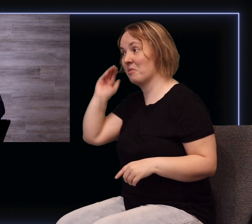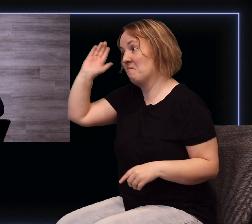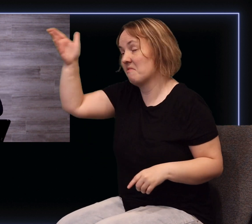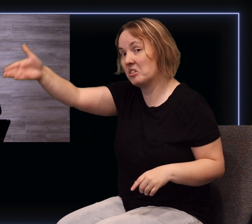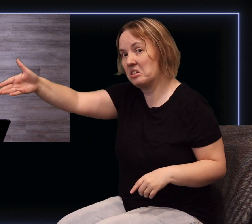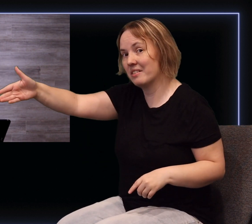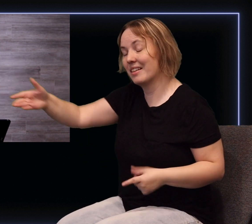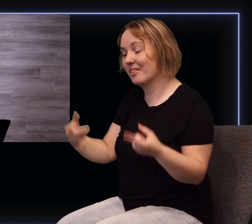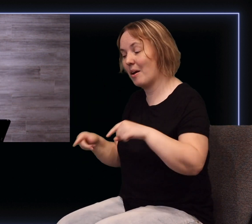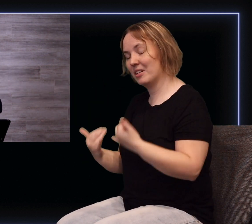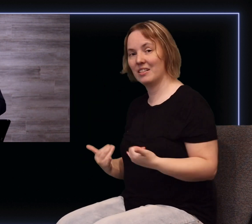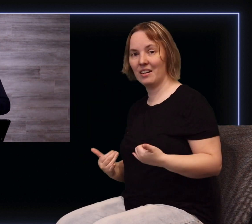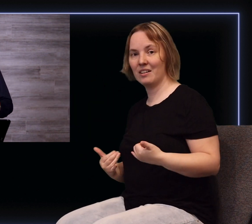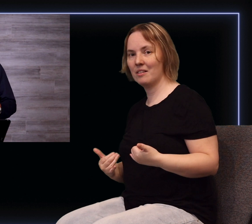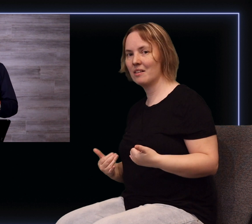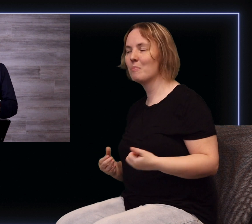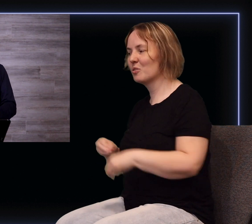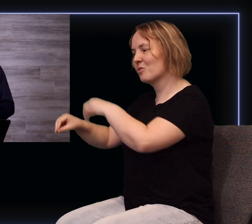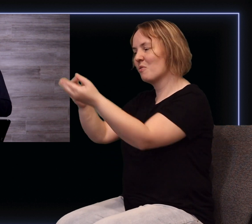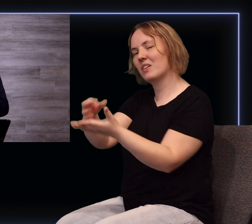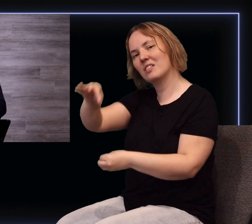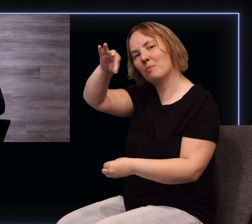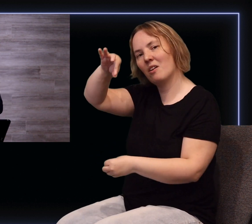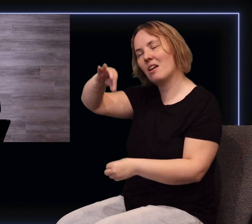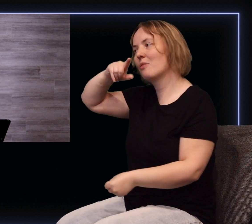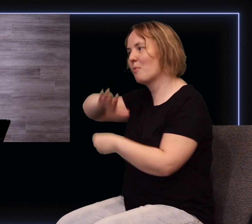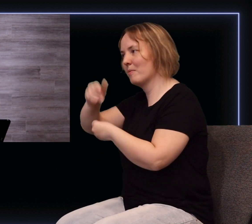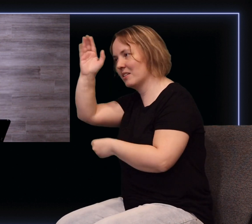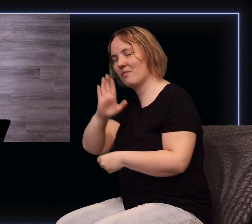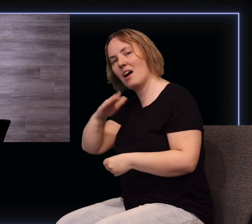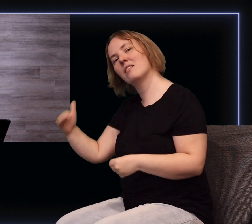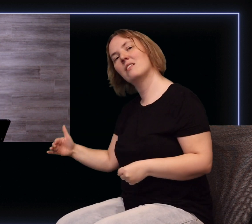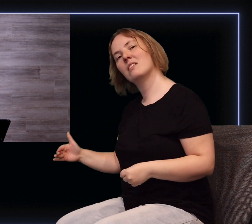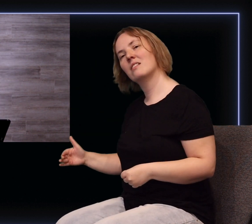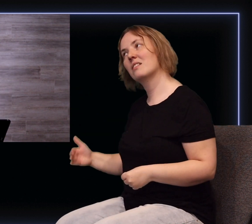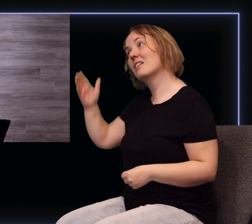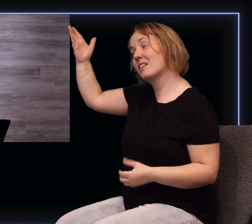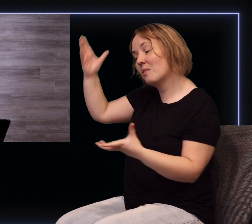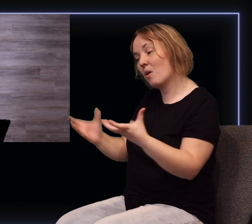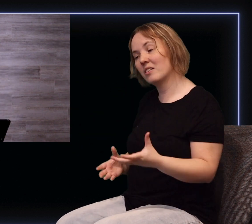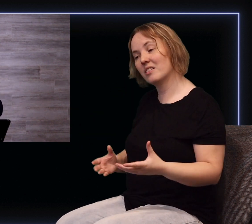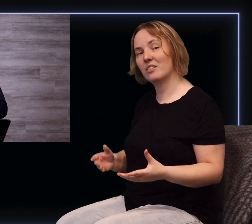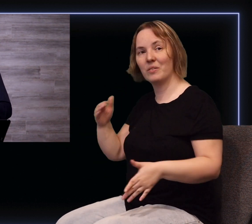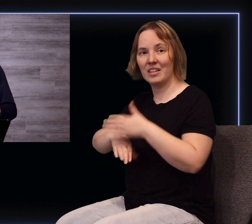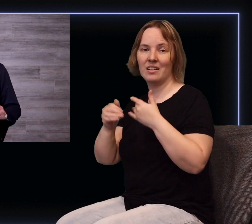is the moving of the spirit so are the promises of God the things that he wants to do in and through you but you have to lay hold of them